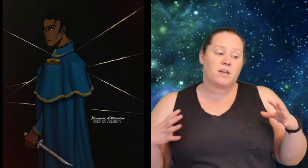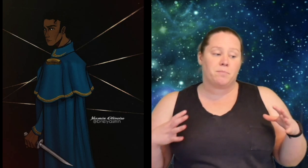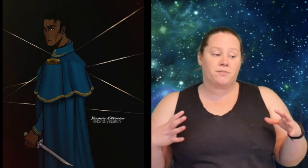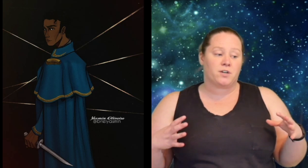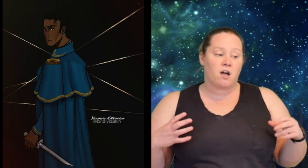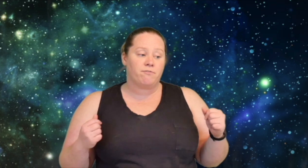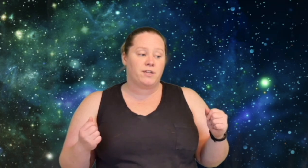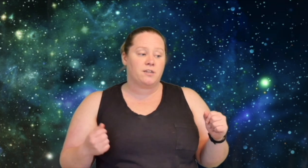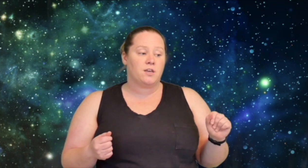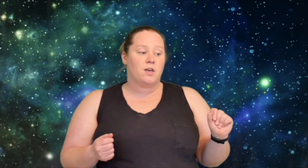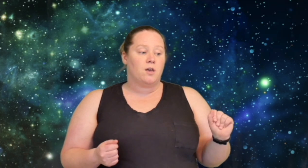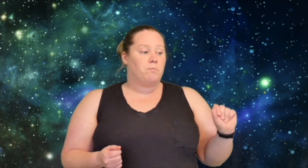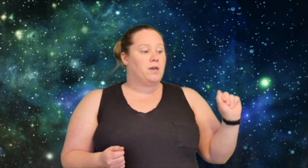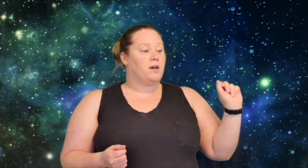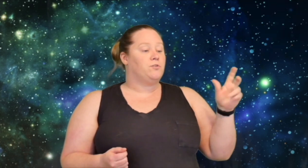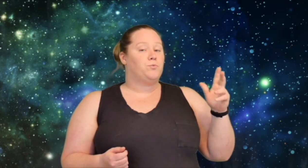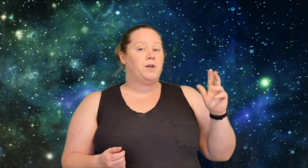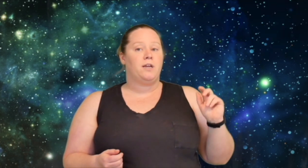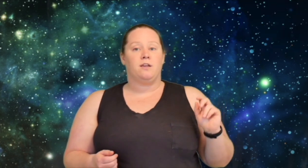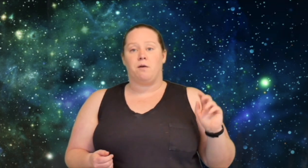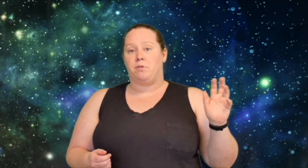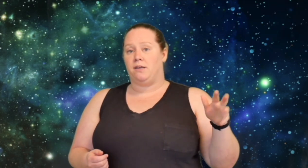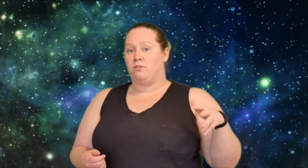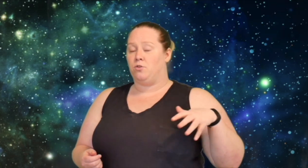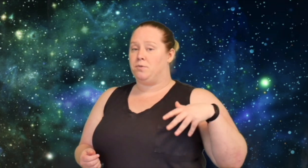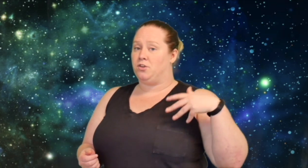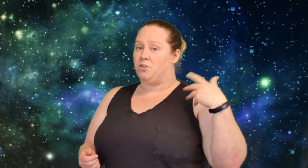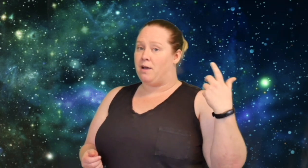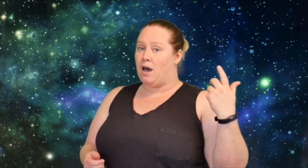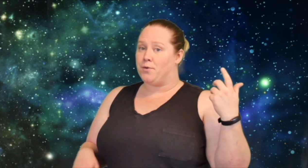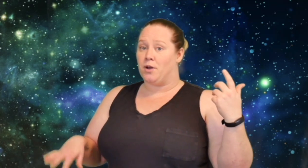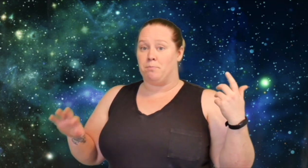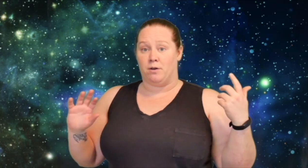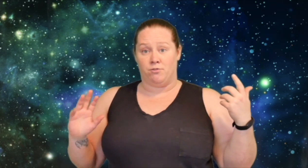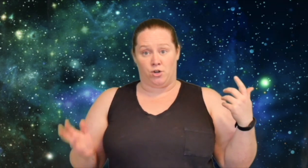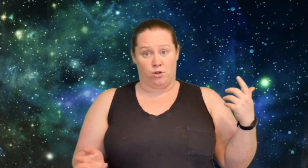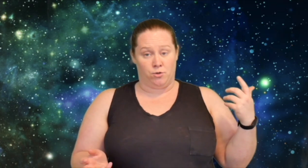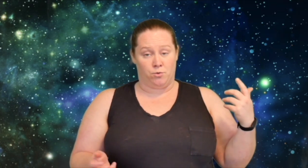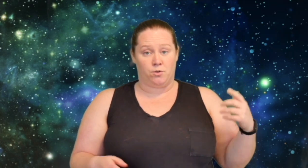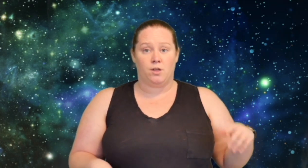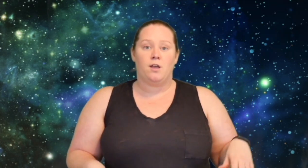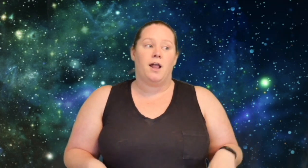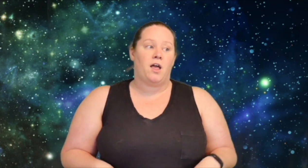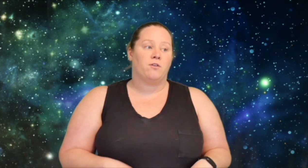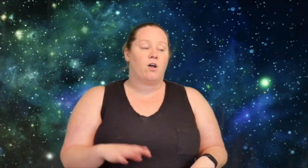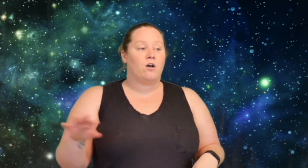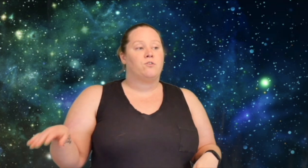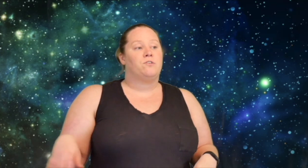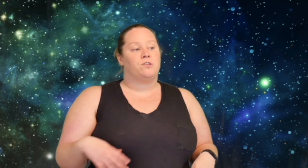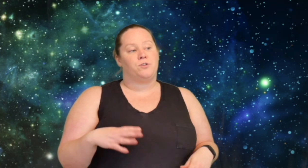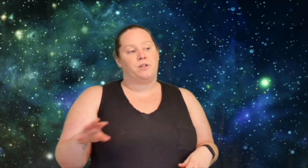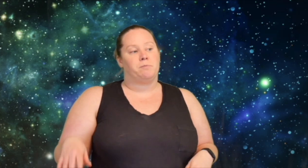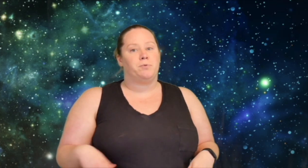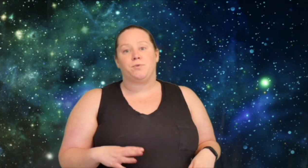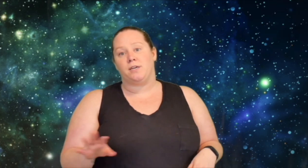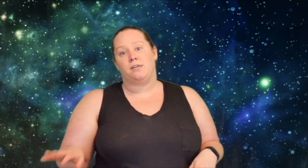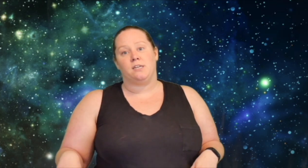a bit of a conflict because Reed got placed into a position of power above Jean-Luc. Now there's also this little like boot kid named